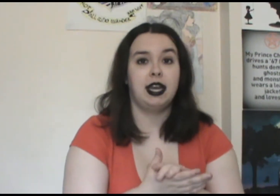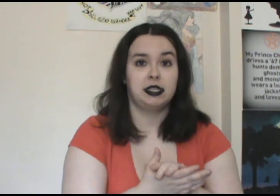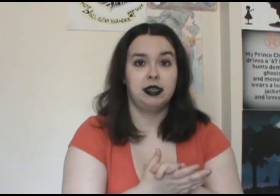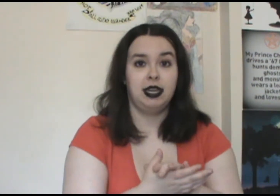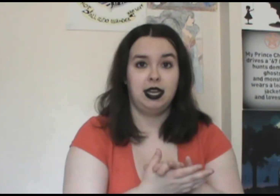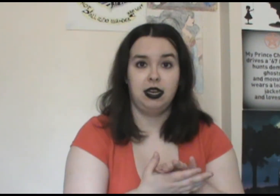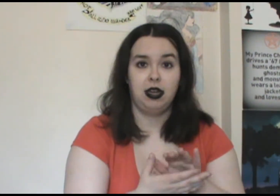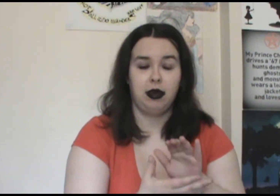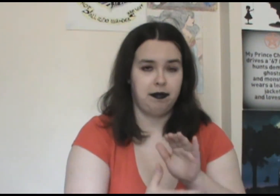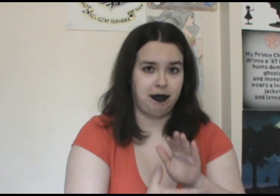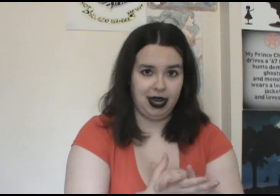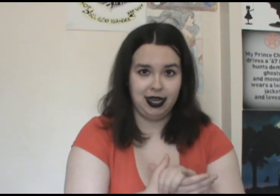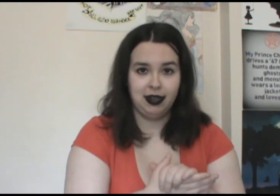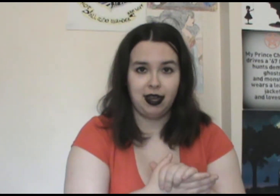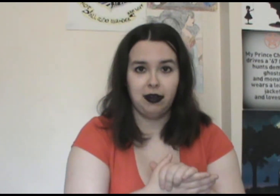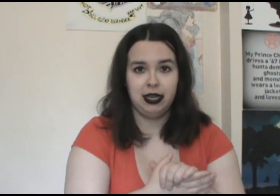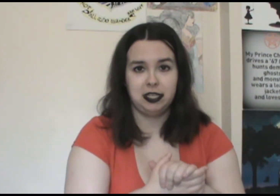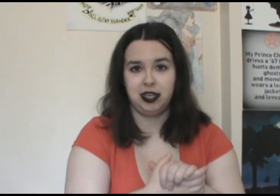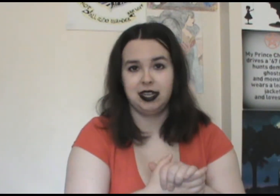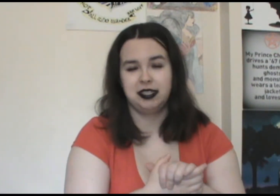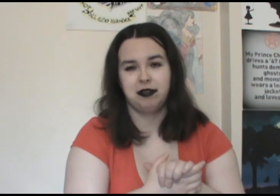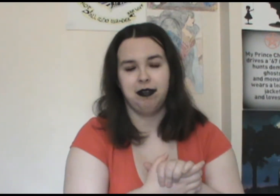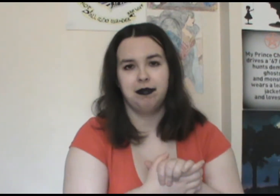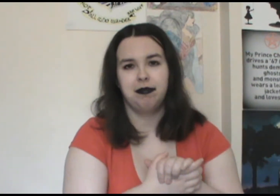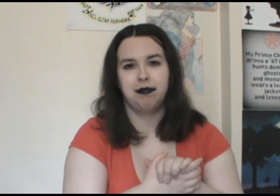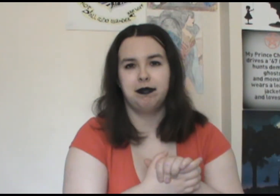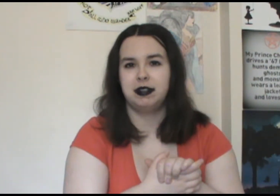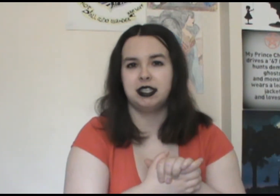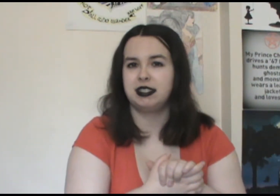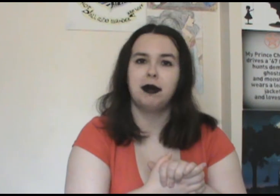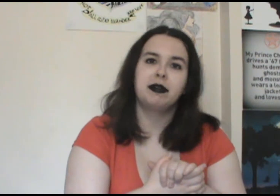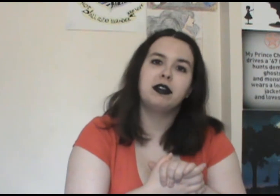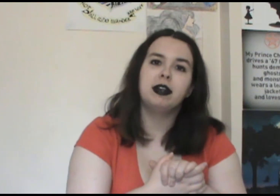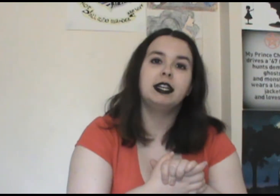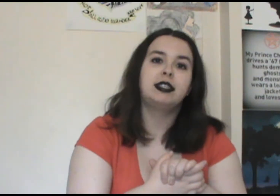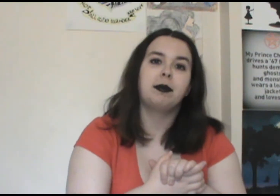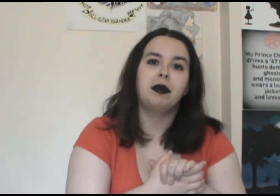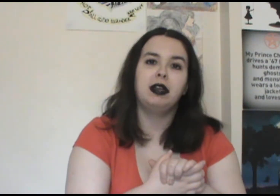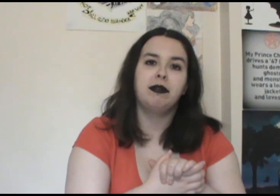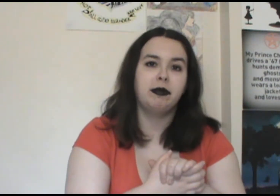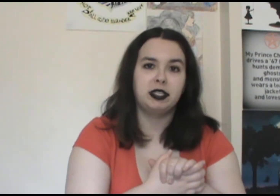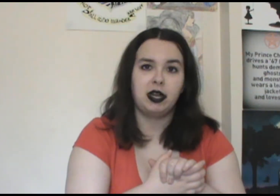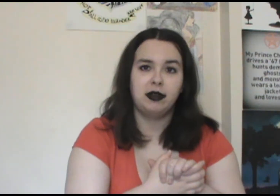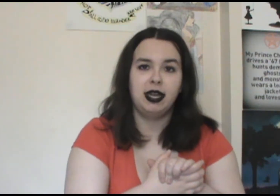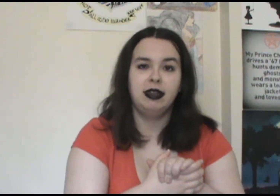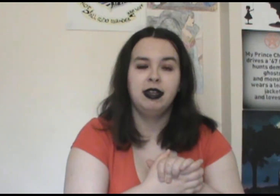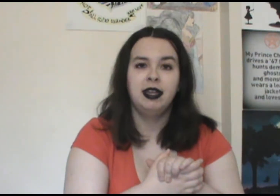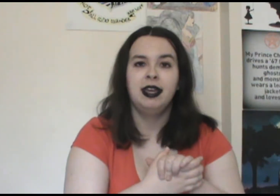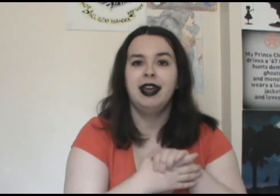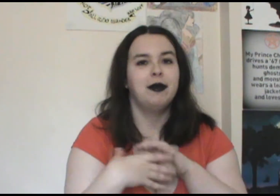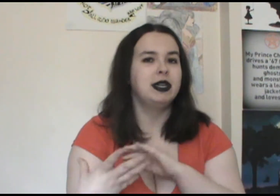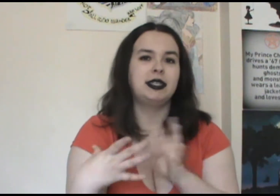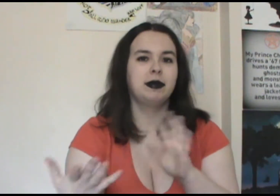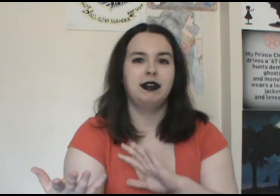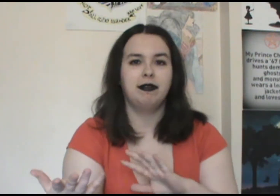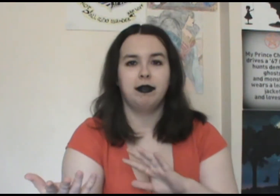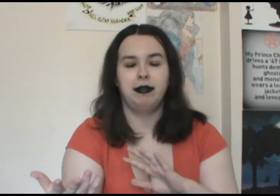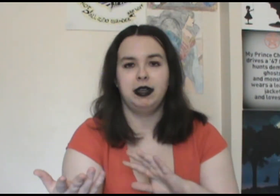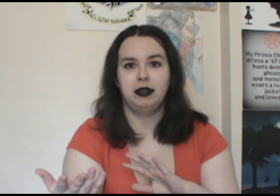actually in a body now and she is sort of to some degree separated from the Shadow King. It wasn't really revealed